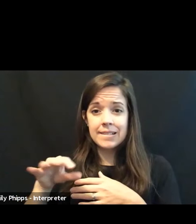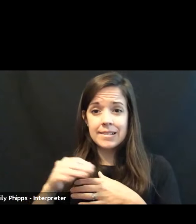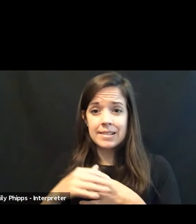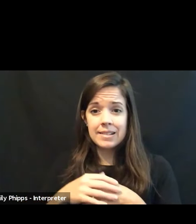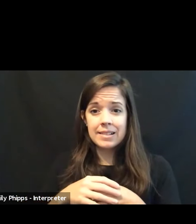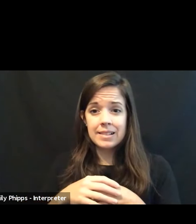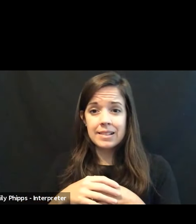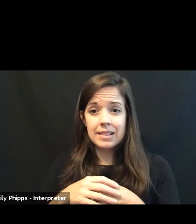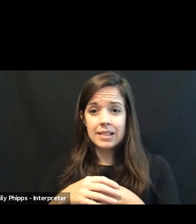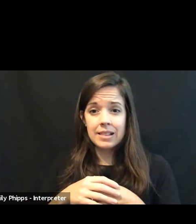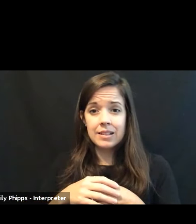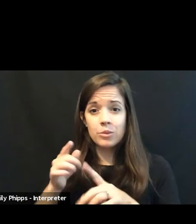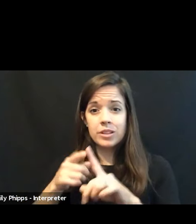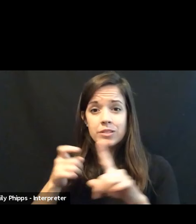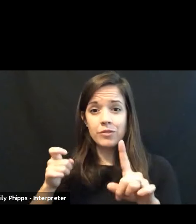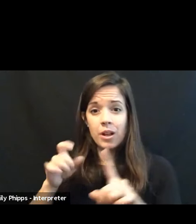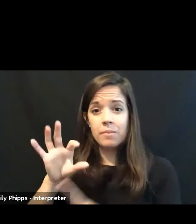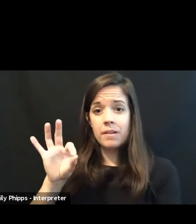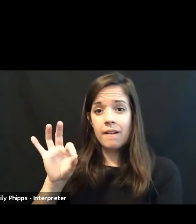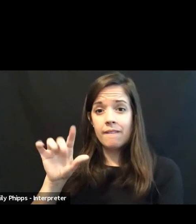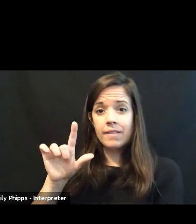was from Flint, Michigan.